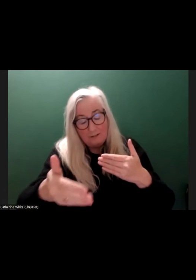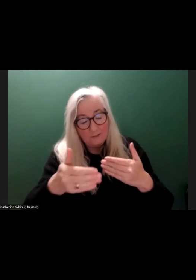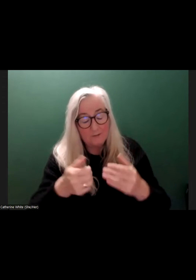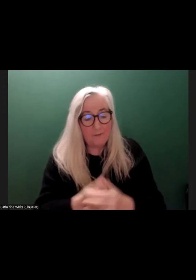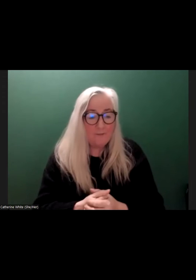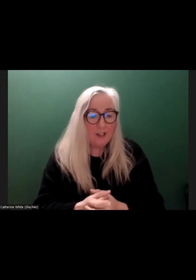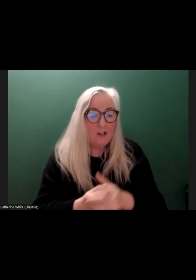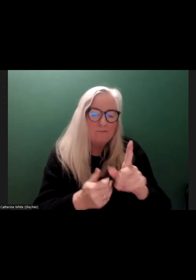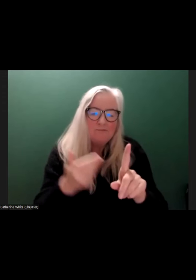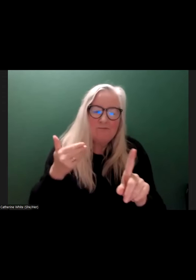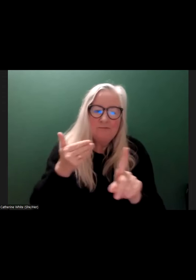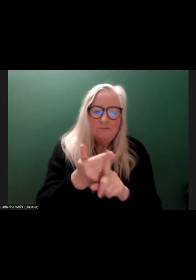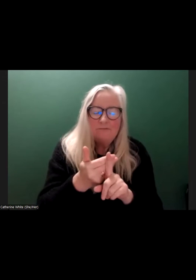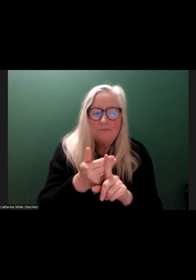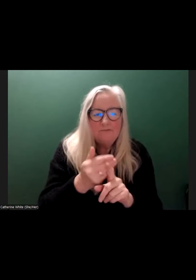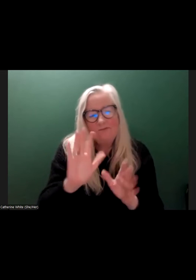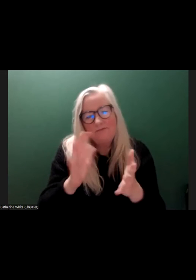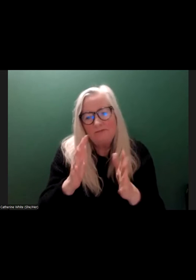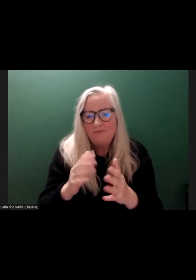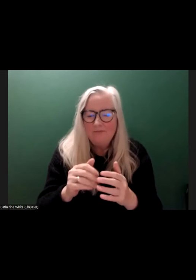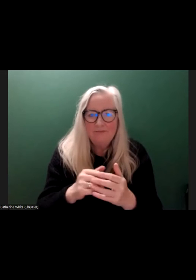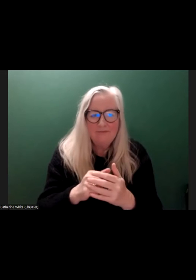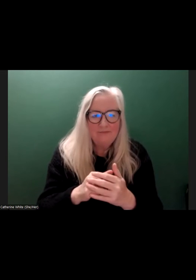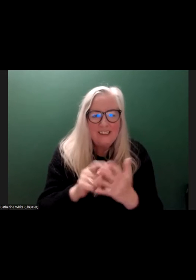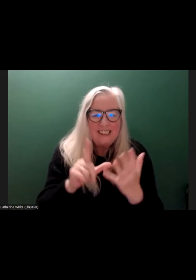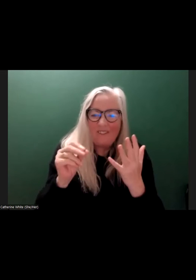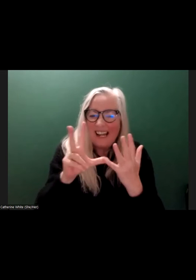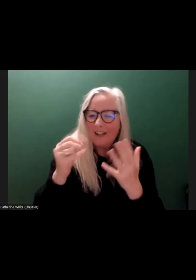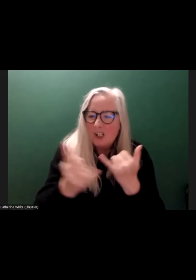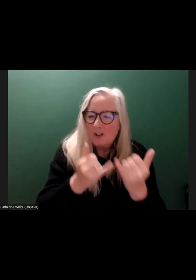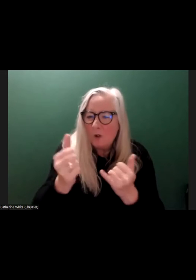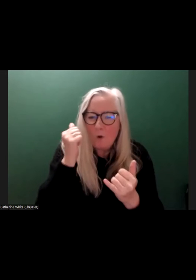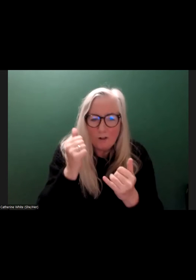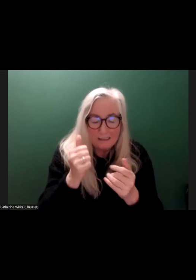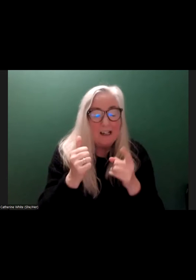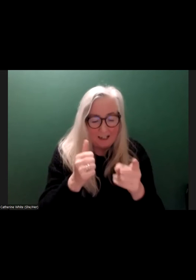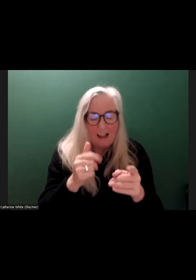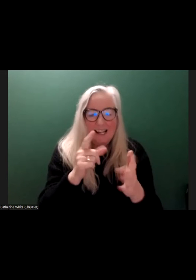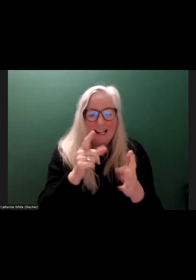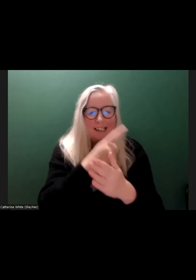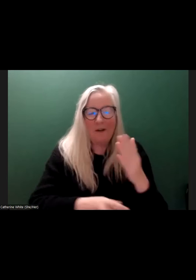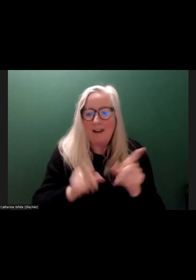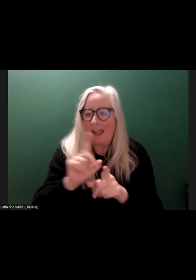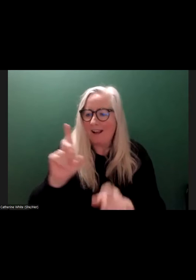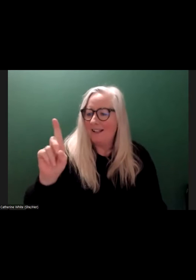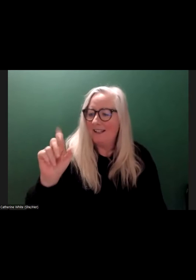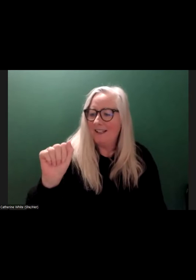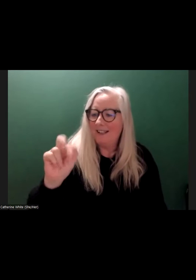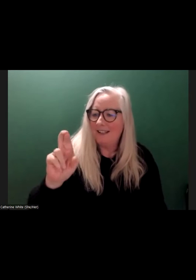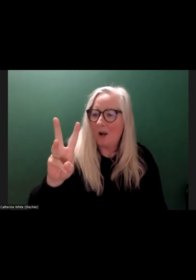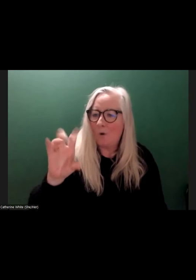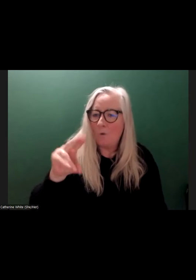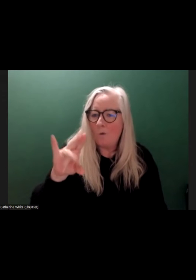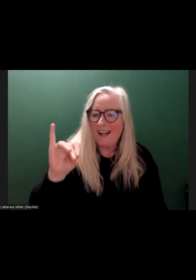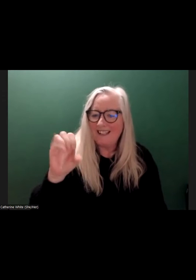Up till about 70, you know, 80 years ago, disability was very much seen in the context of Darwinism, in the context of functional